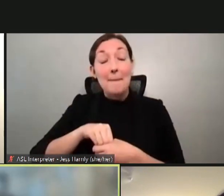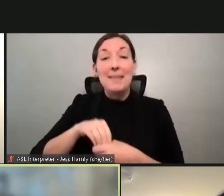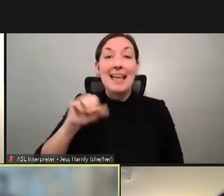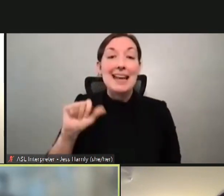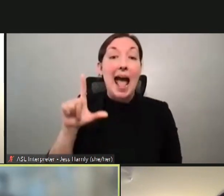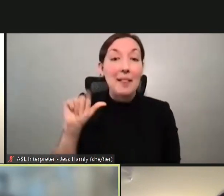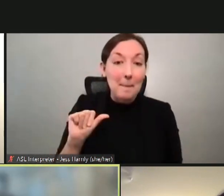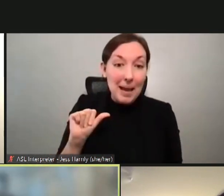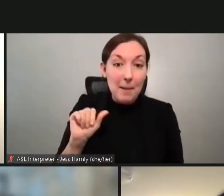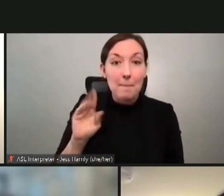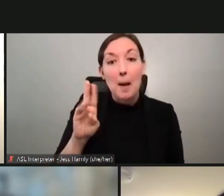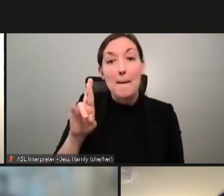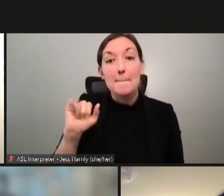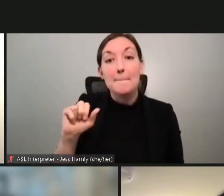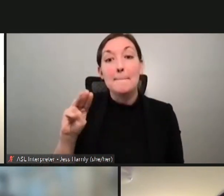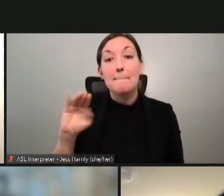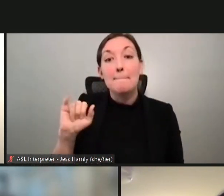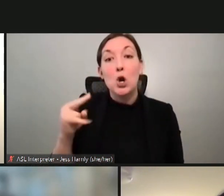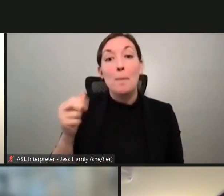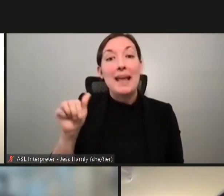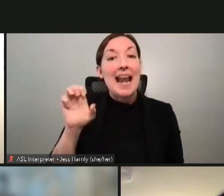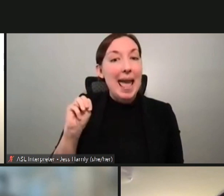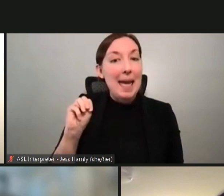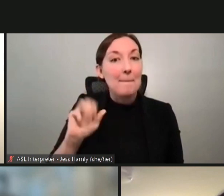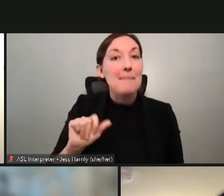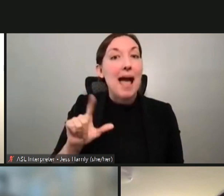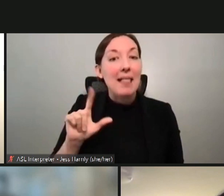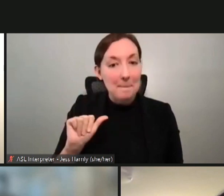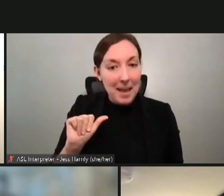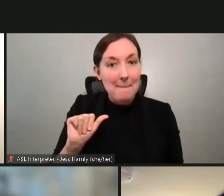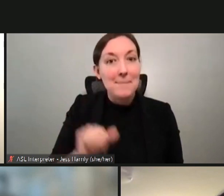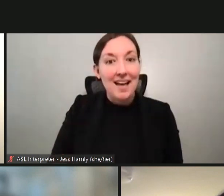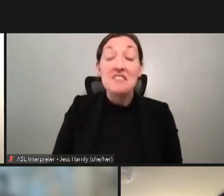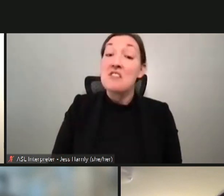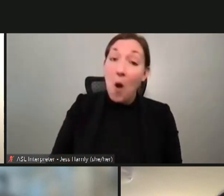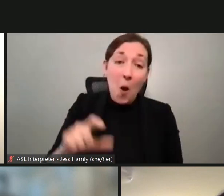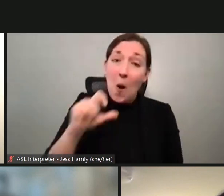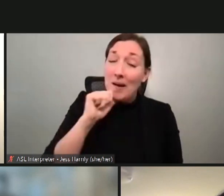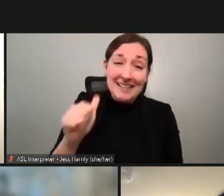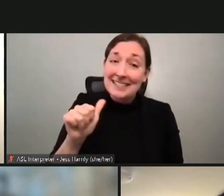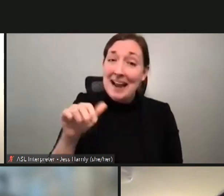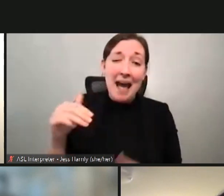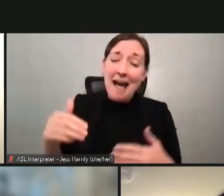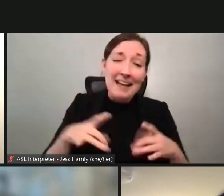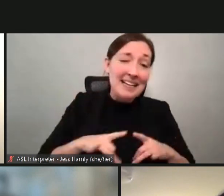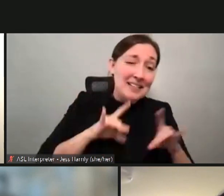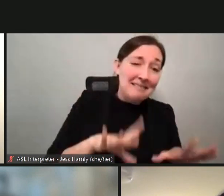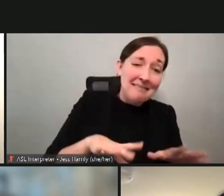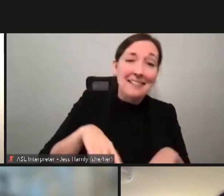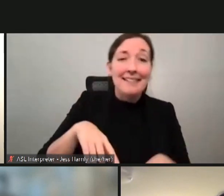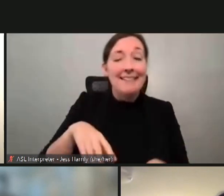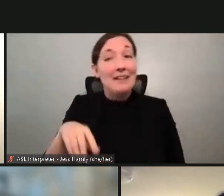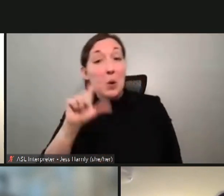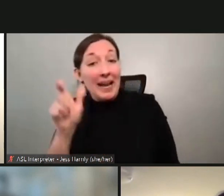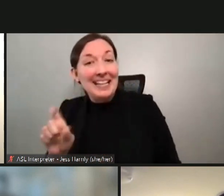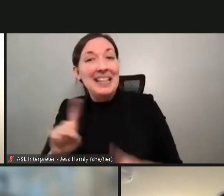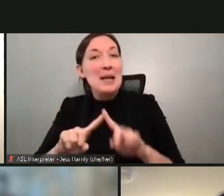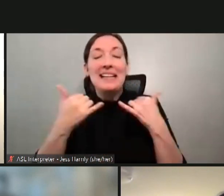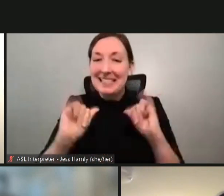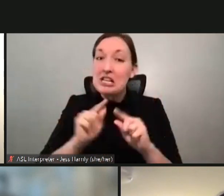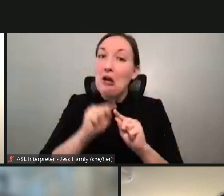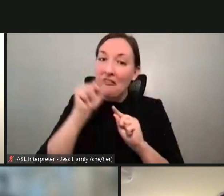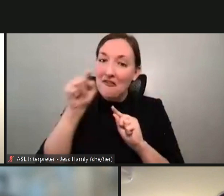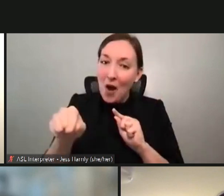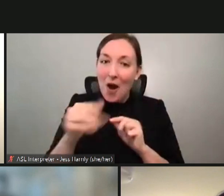Alabama. All right. Not quite Sydney or Italy, but still. Thank you for joining us today,